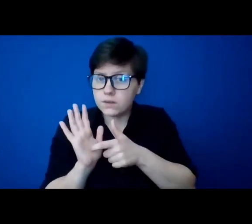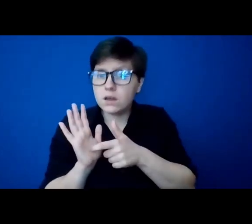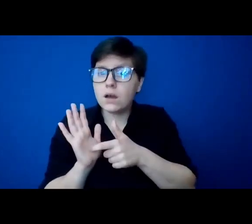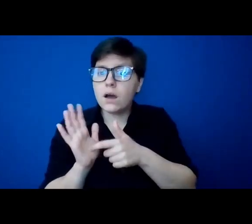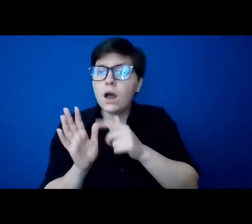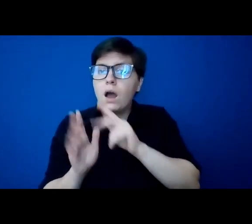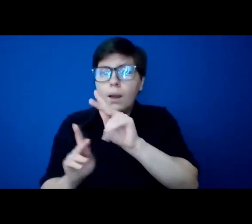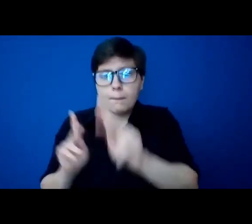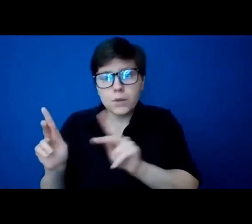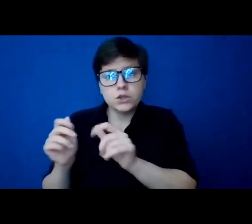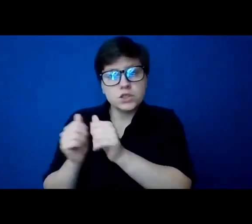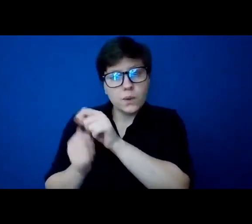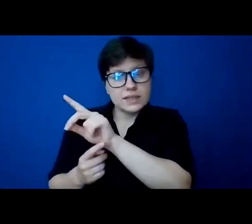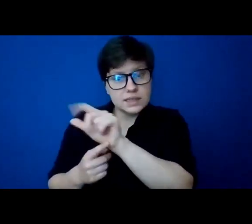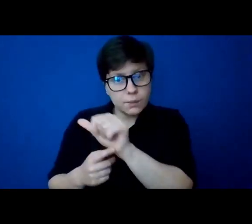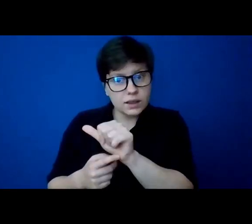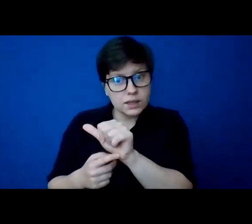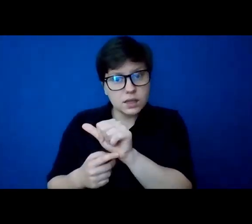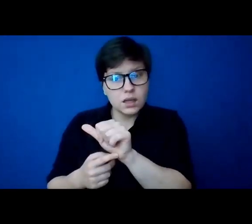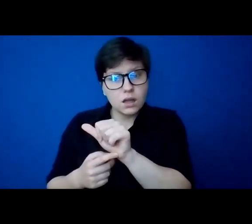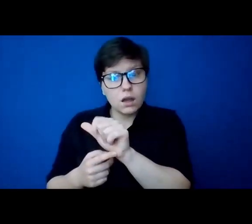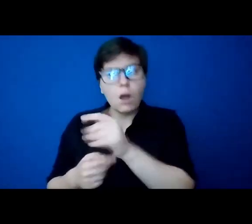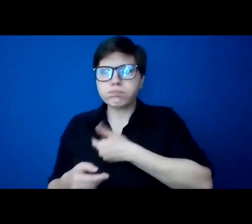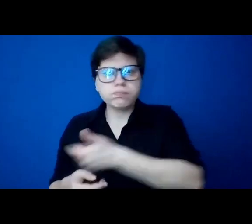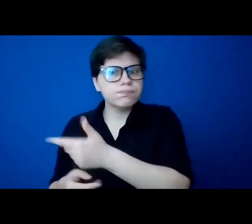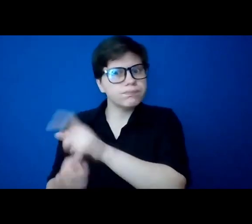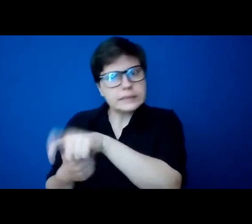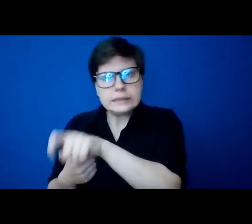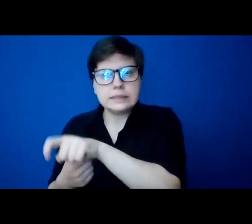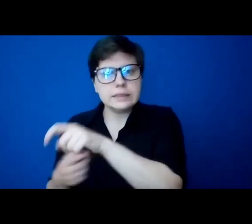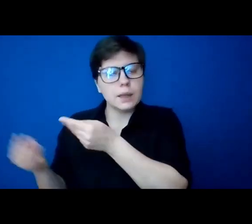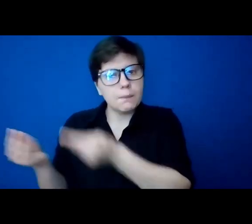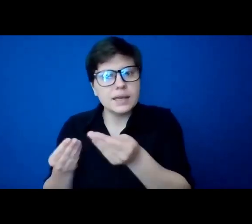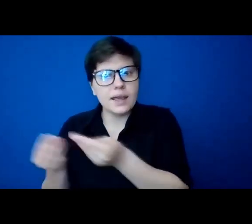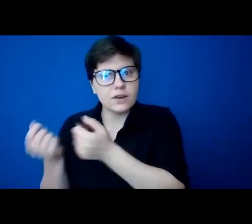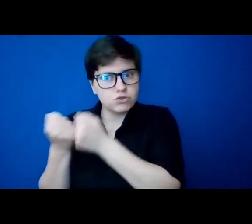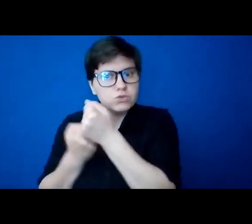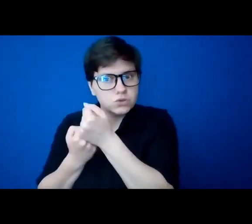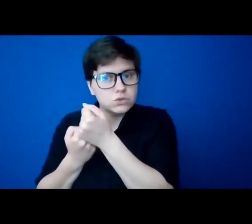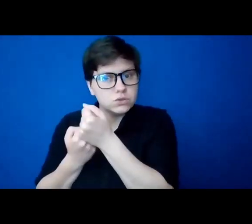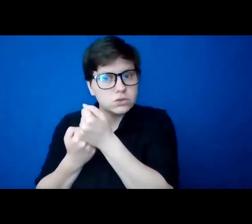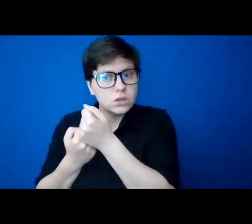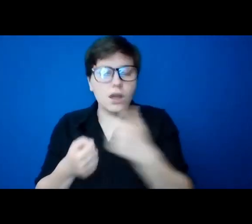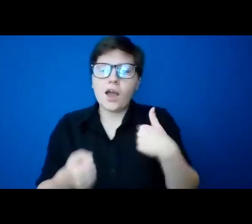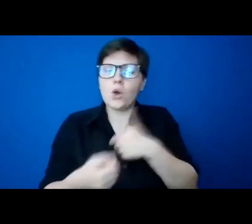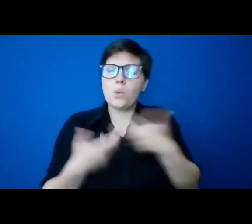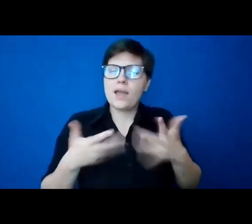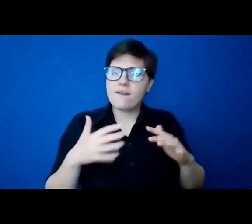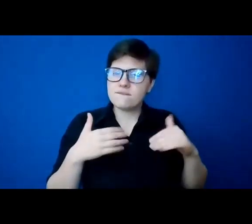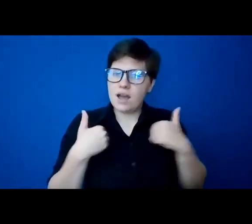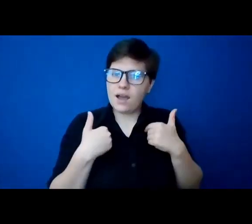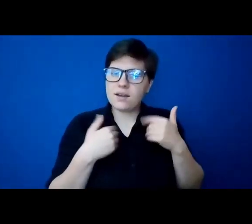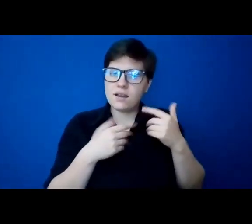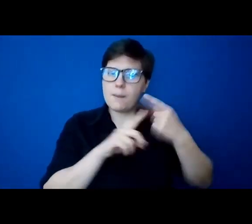welcome and need mediating structures. We have for many, many years a monthly program here in Louisville called the